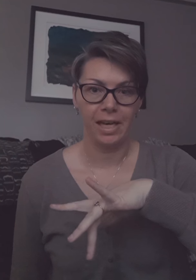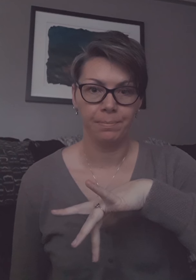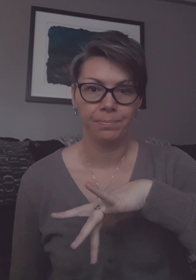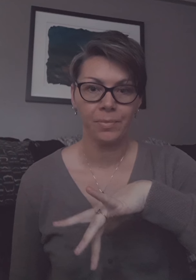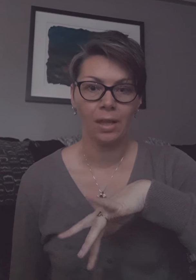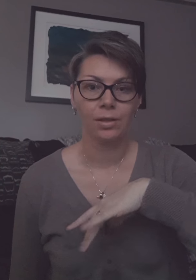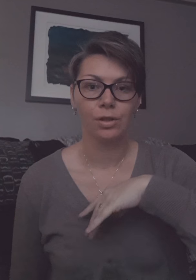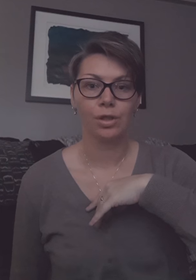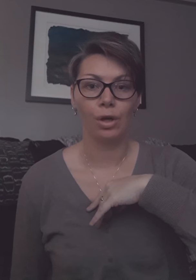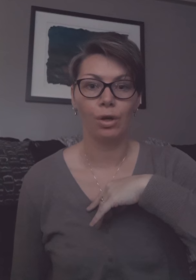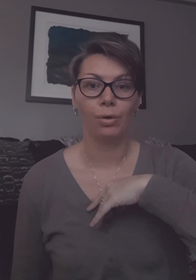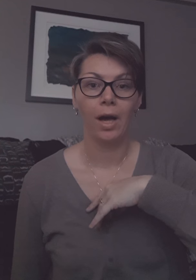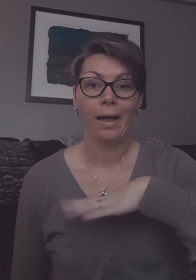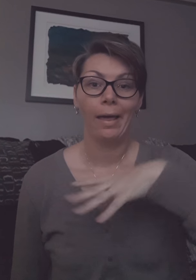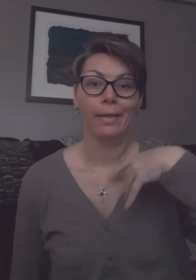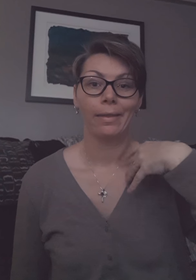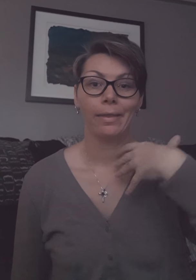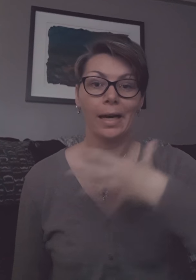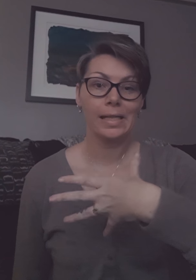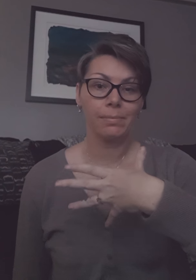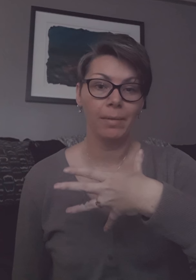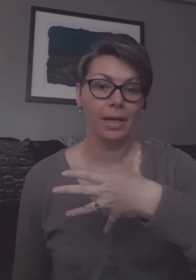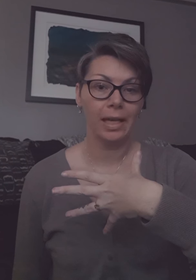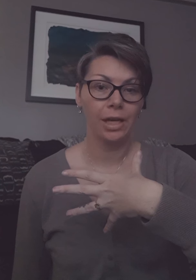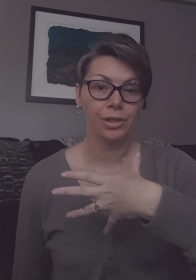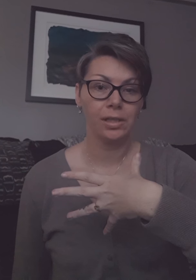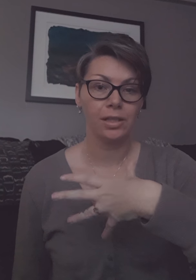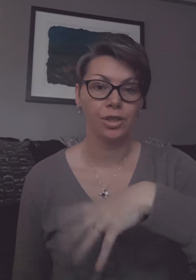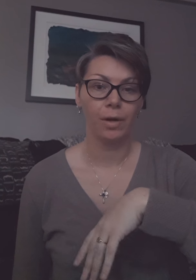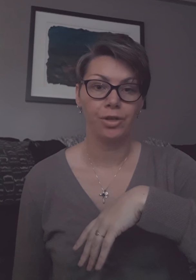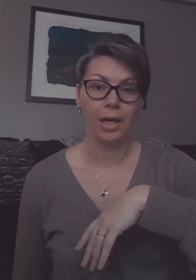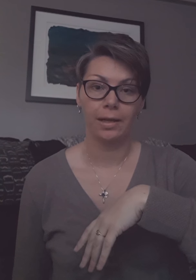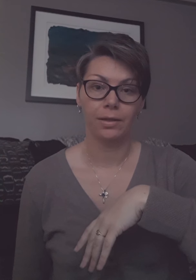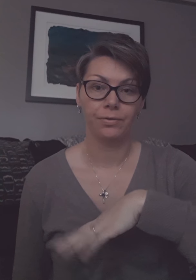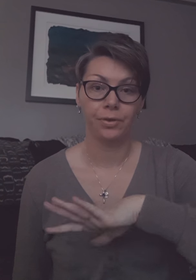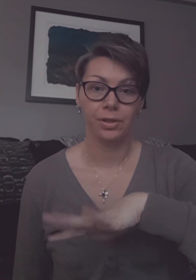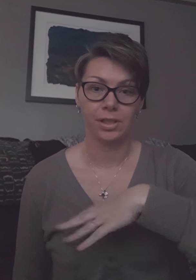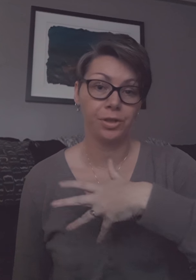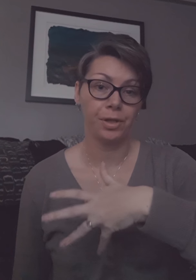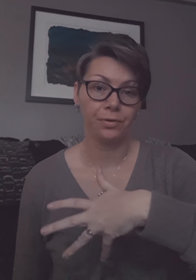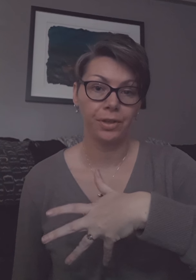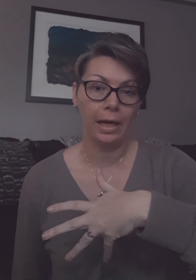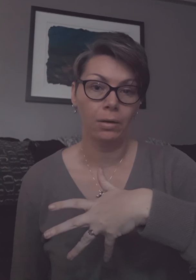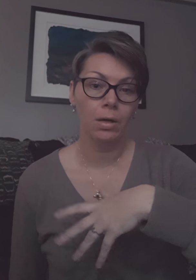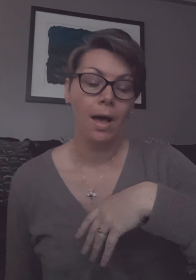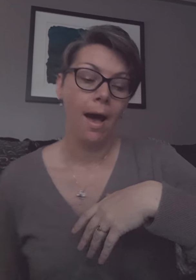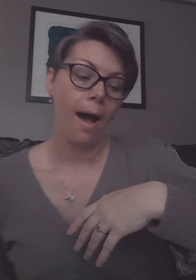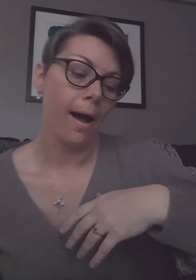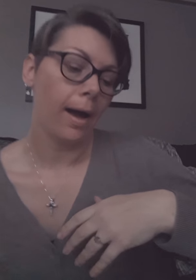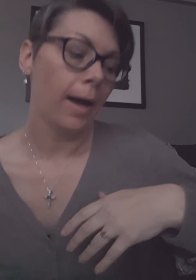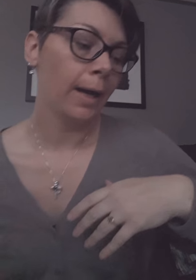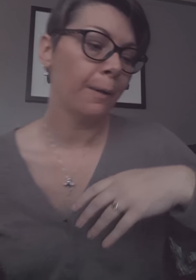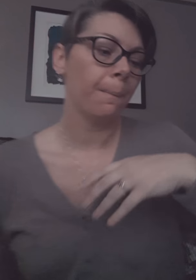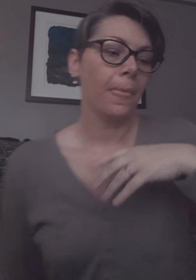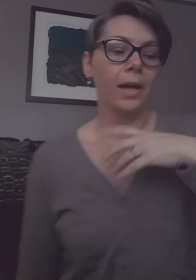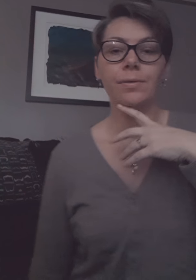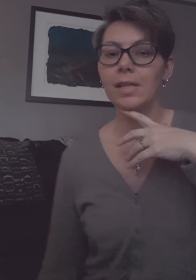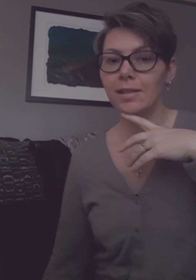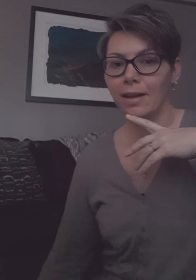.m so that's my medication situation for situation for now um I just want to say